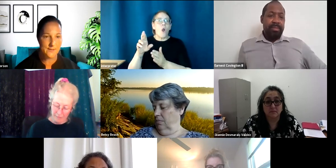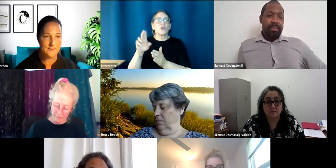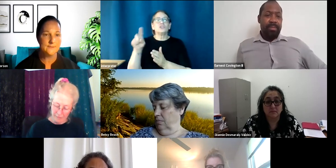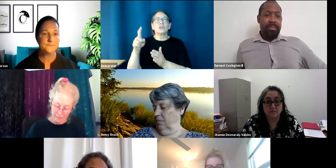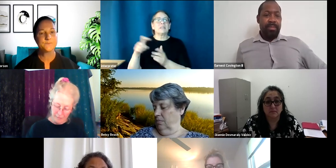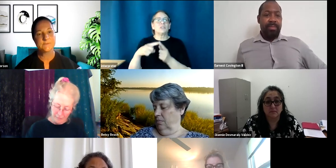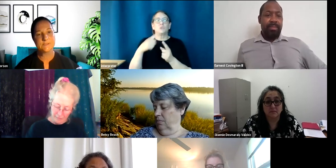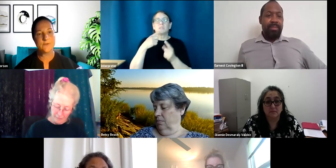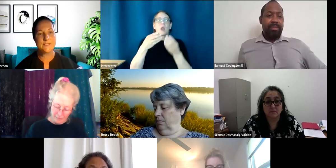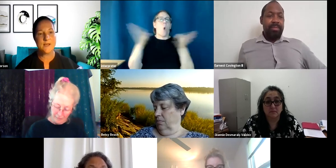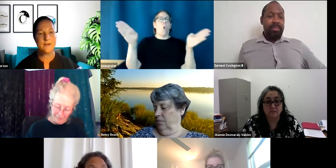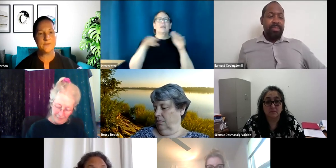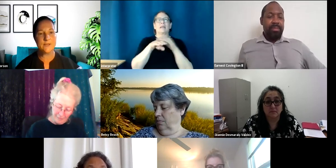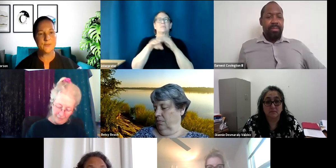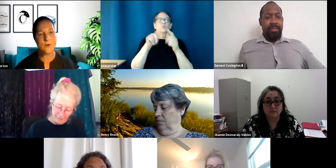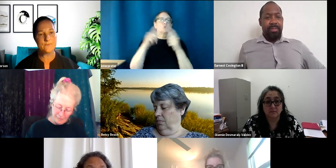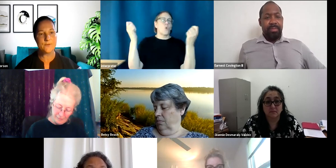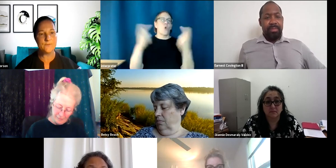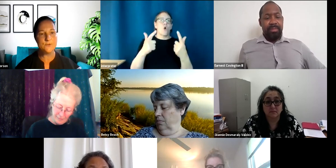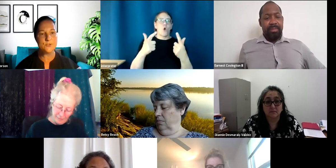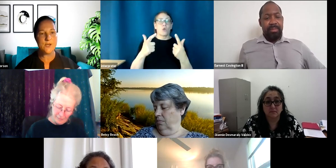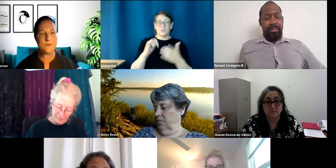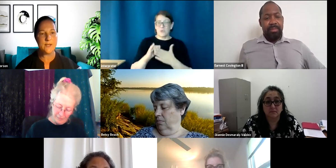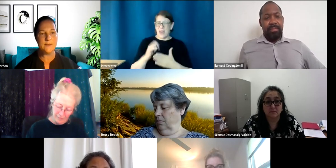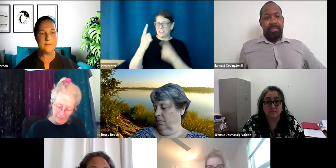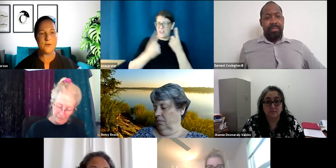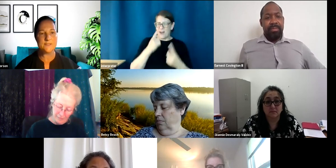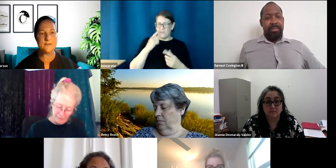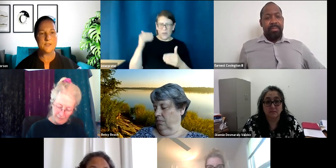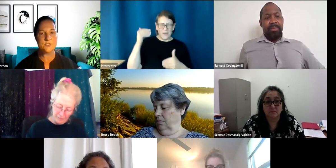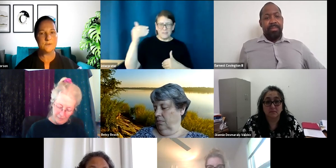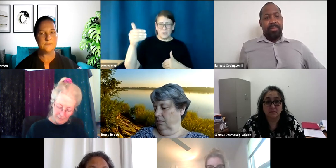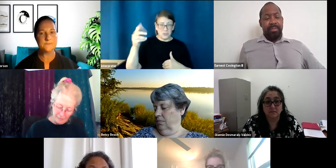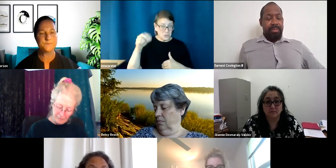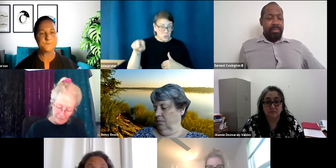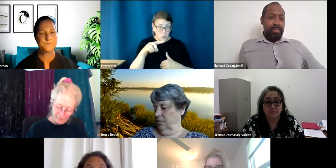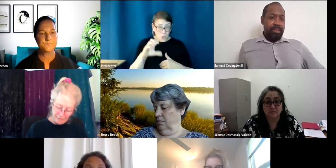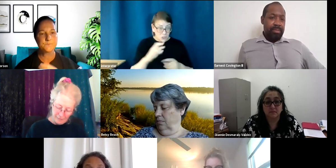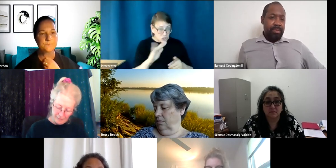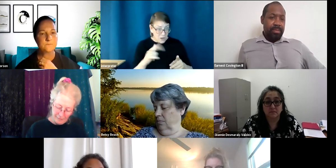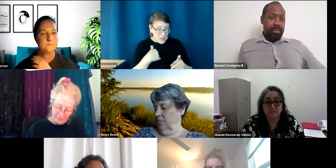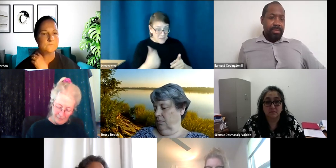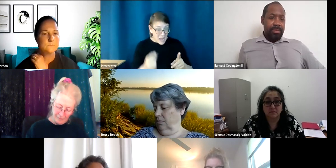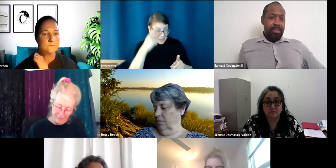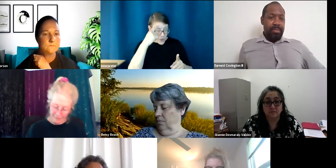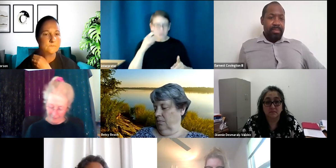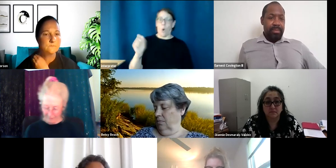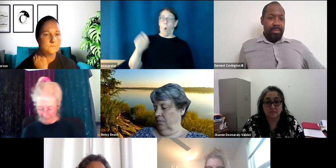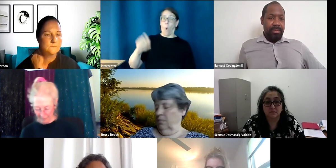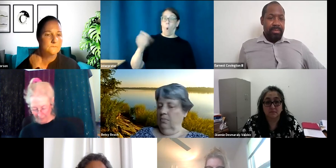everybody? So that's kind of like a thought for the future. Do you have any thoughts on that, Cheryl? Yes, actually, I, when you said that